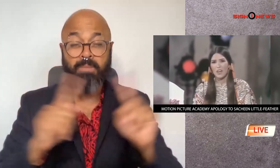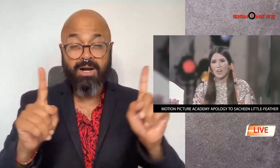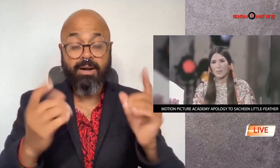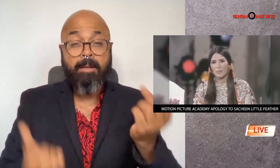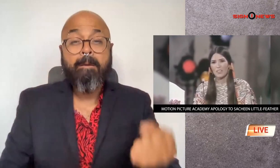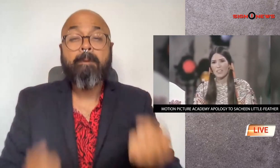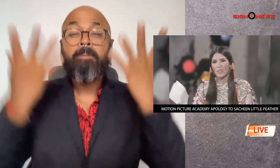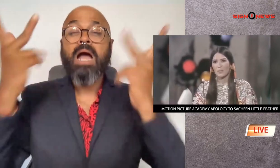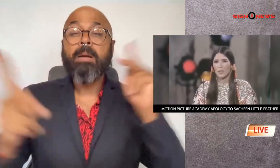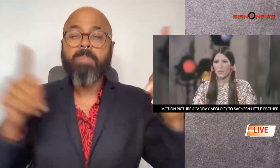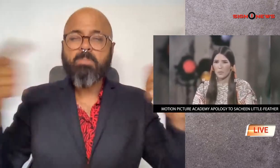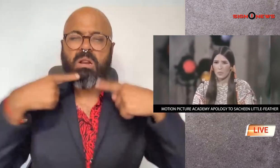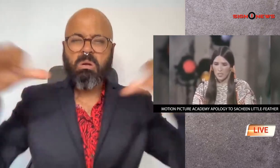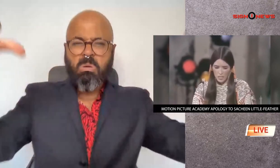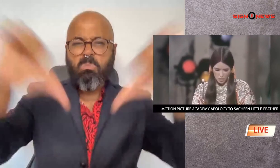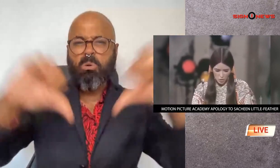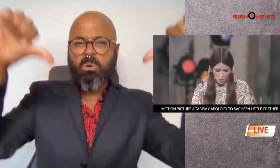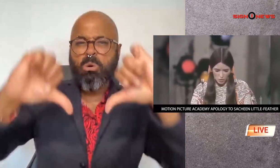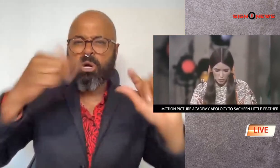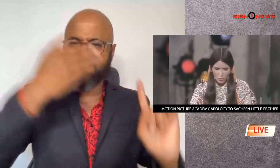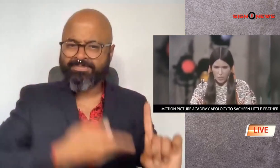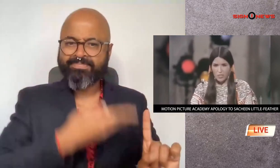audience but many people booed her